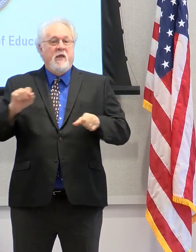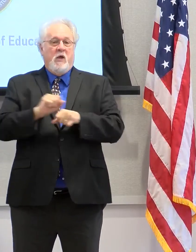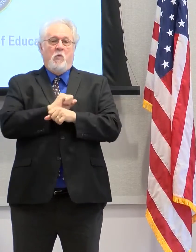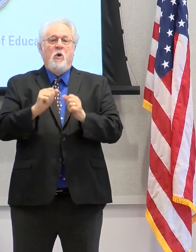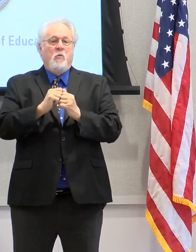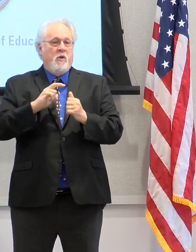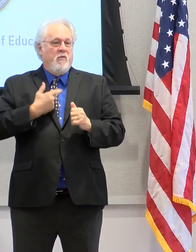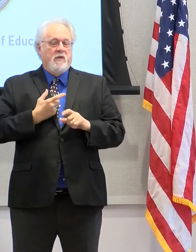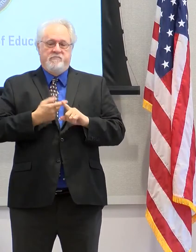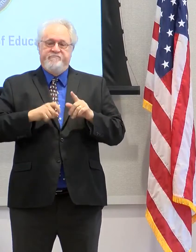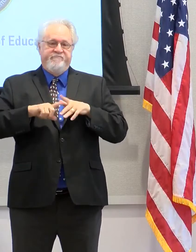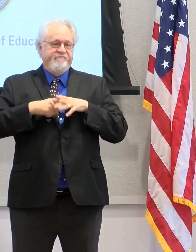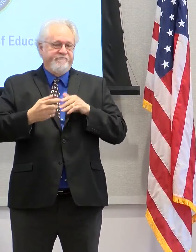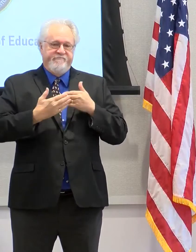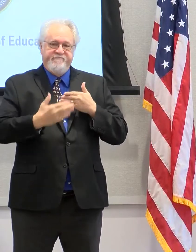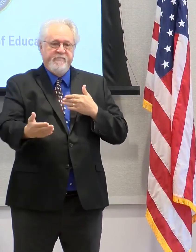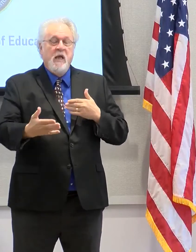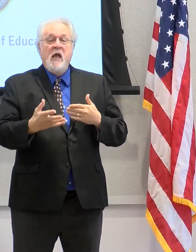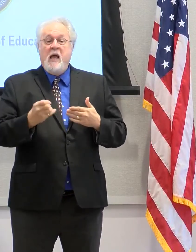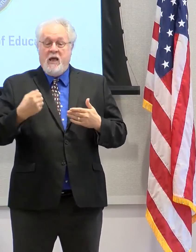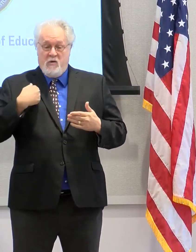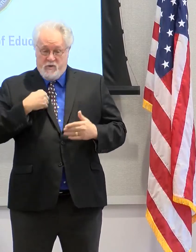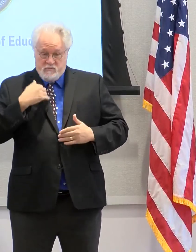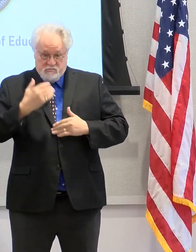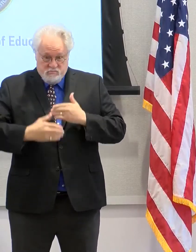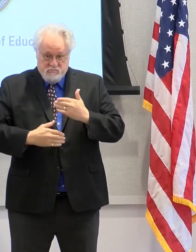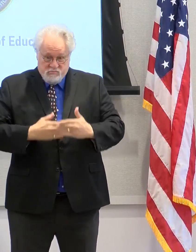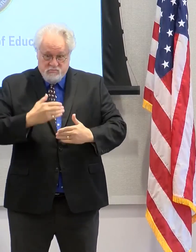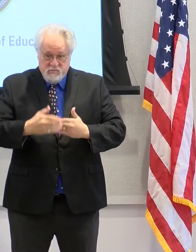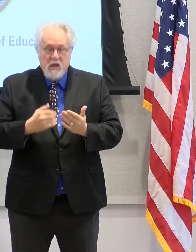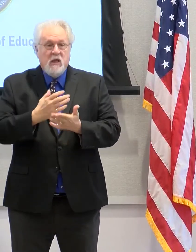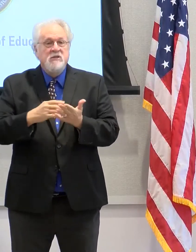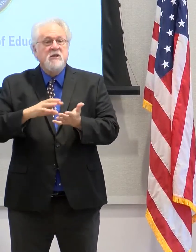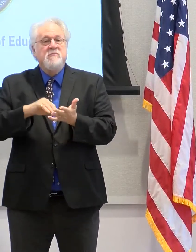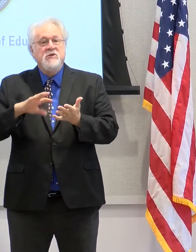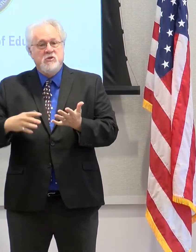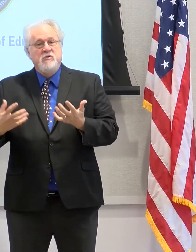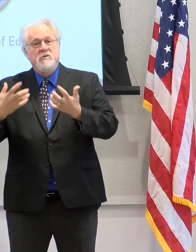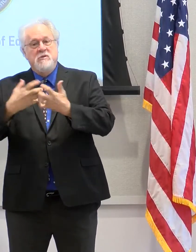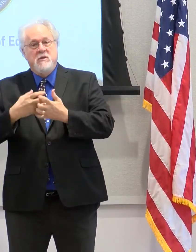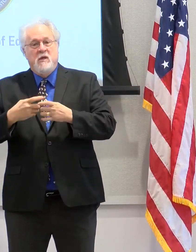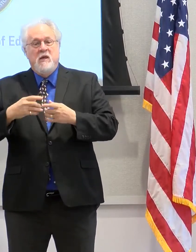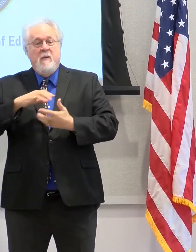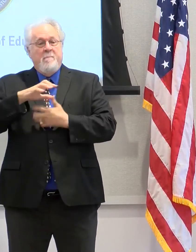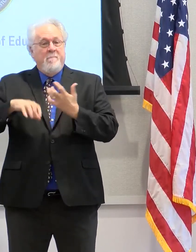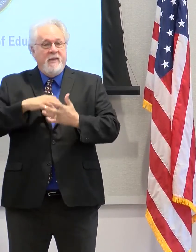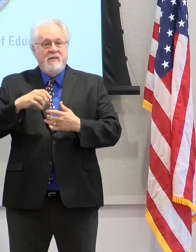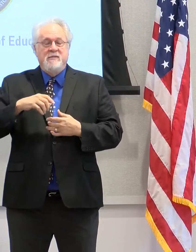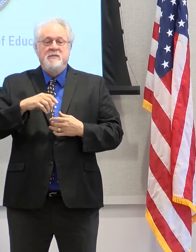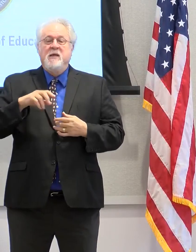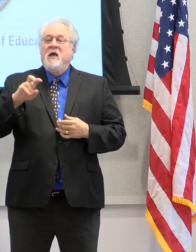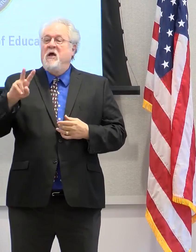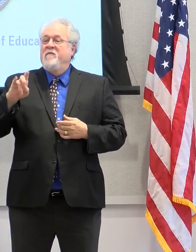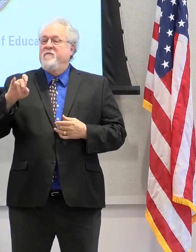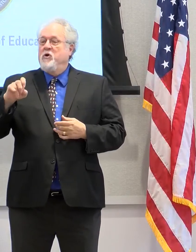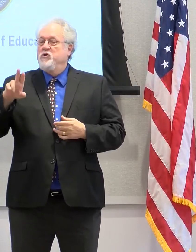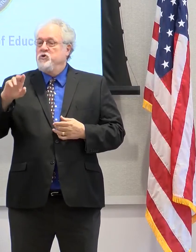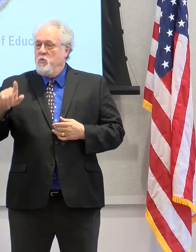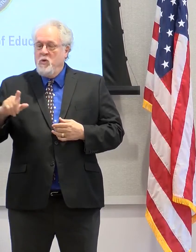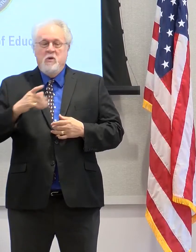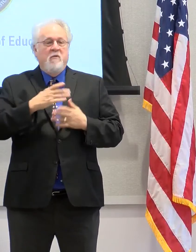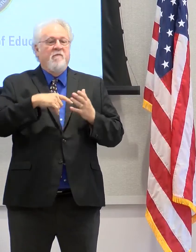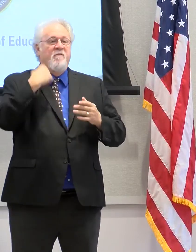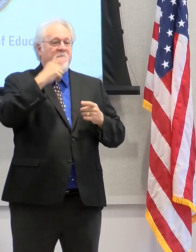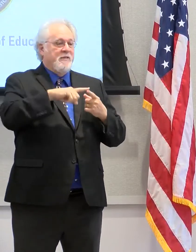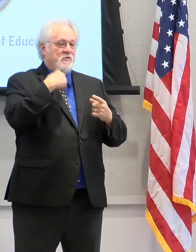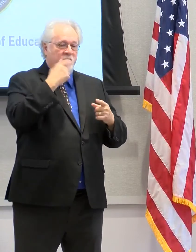the beginning. And as we've kind of gone through this, you know, some students are hybrid, you know, where they are virtual, some students are in face